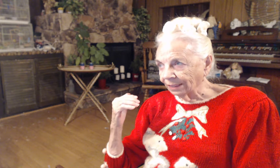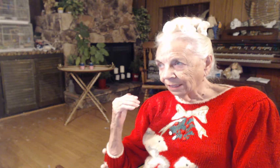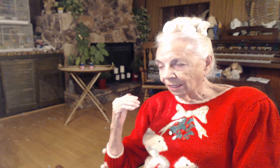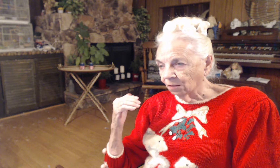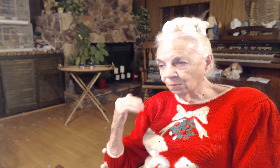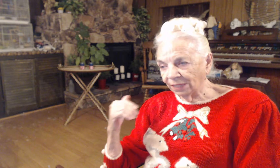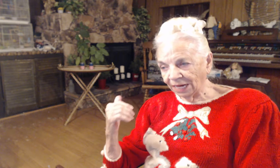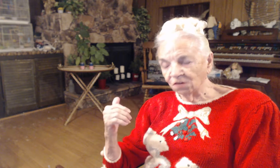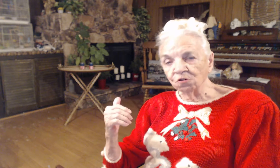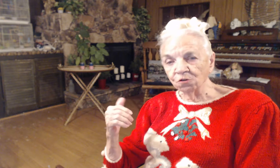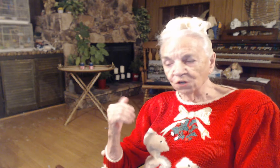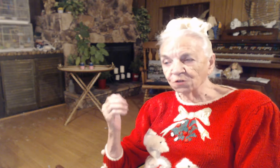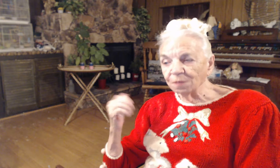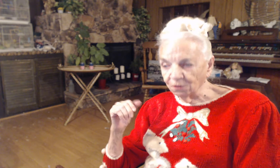But angels are spirits.